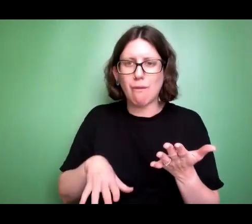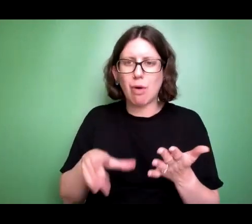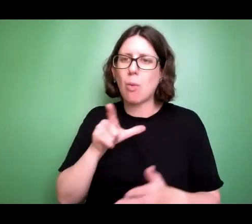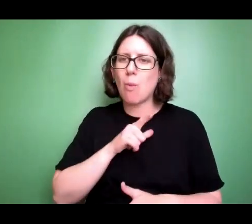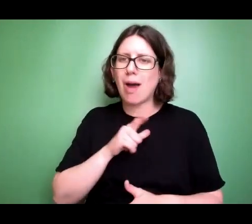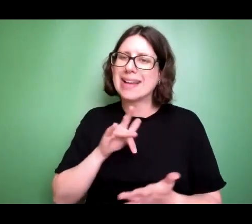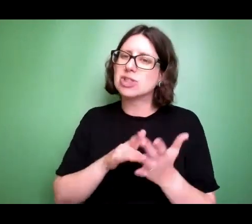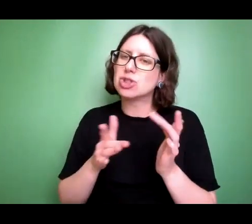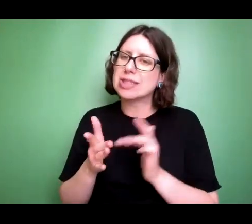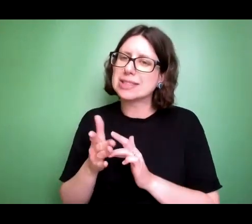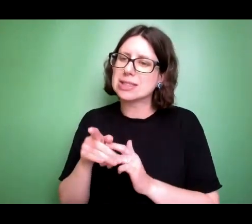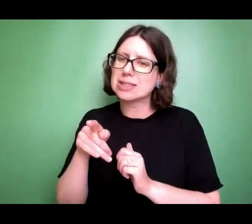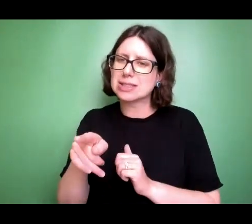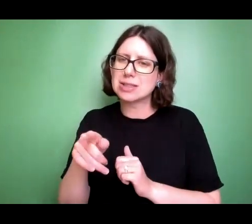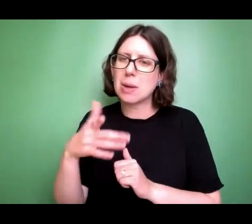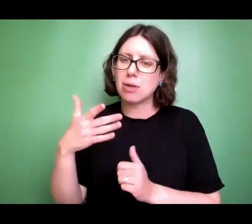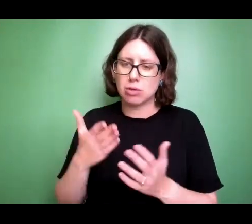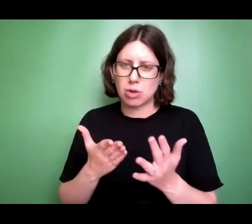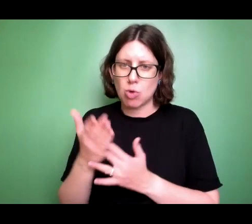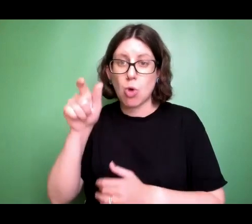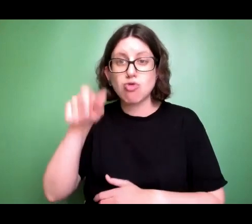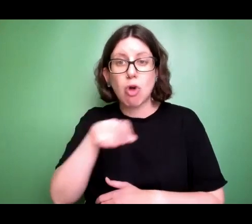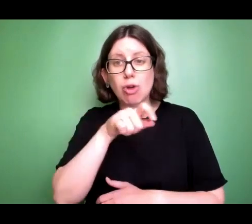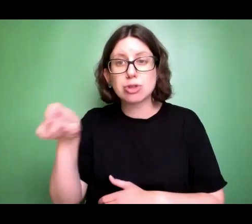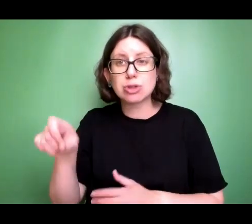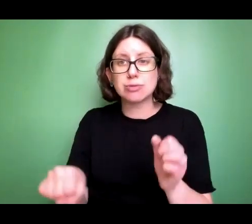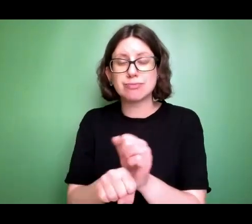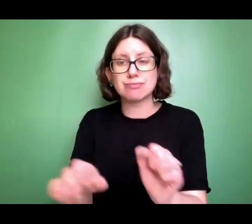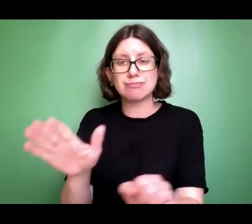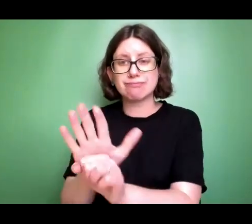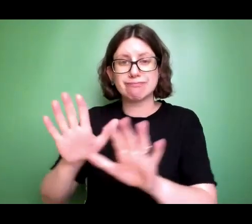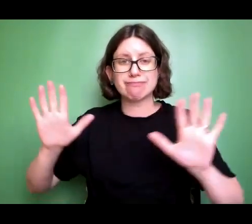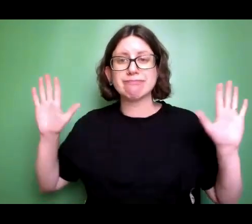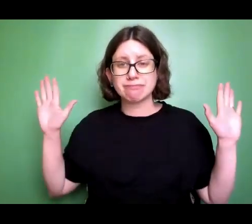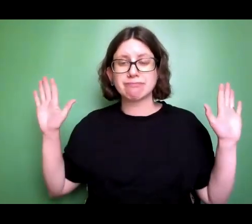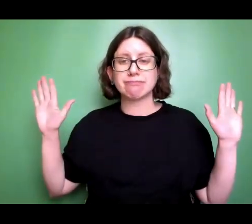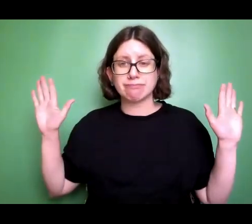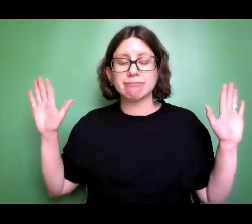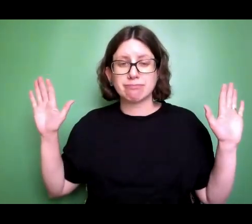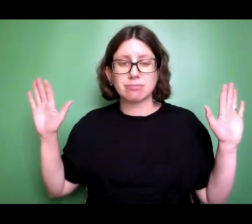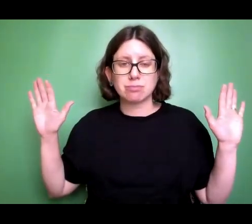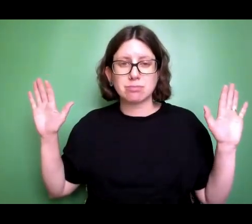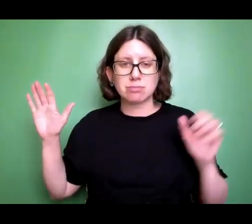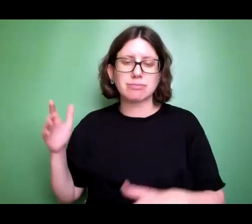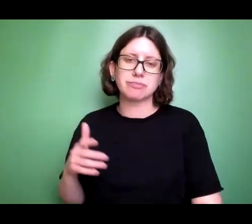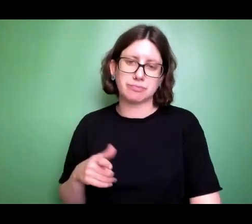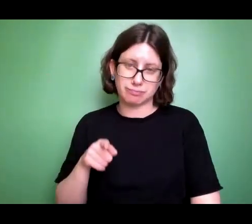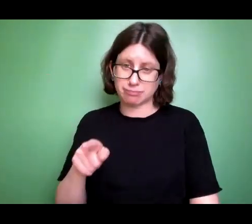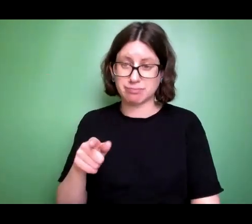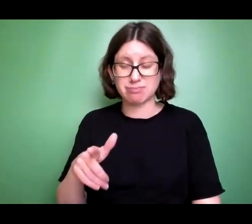all my past mistakes, all my current mistakes, all the mistakes I'll ever make. And God is able to do the same with you.